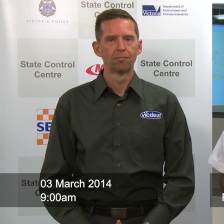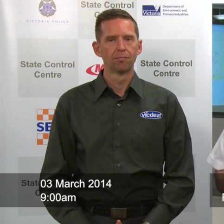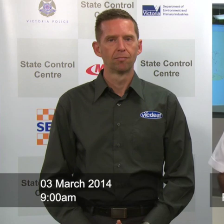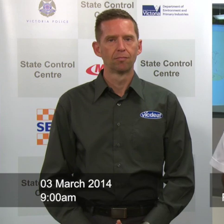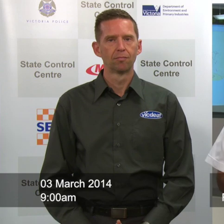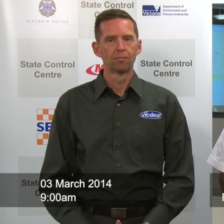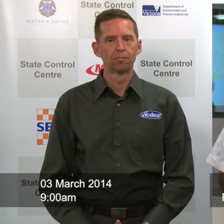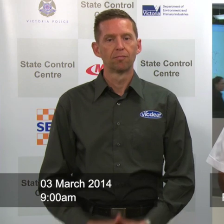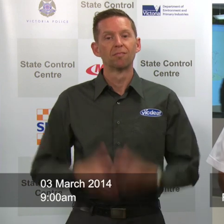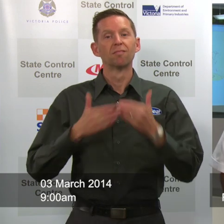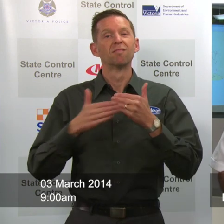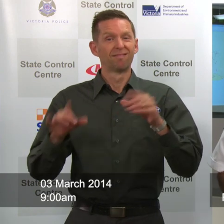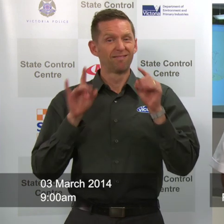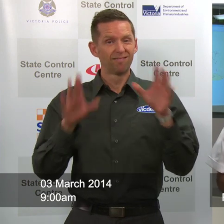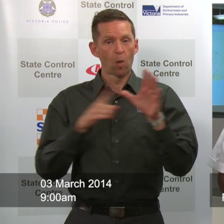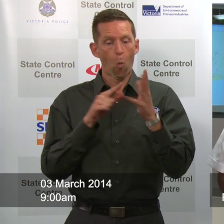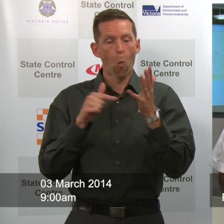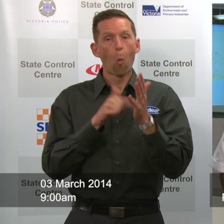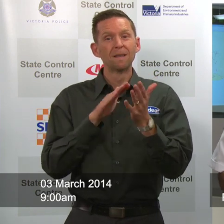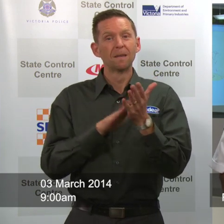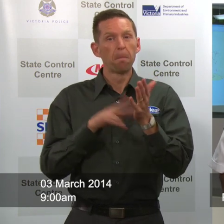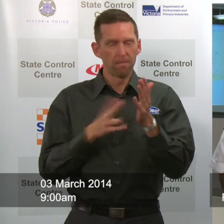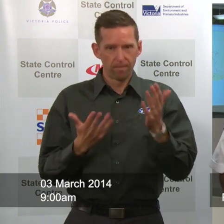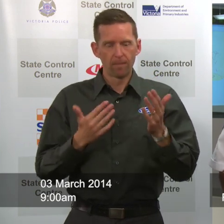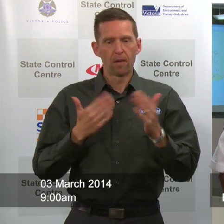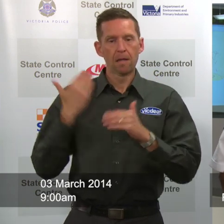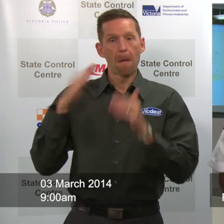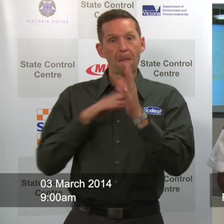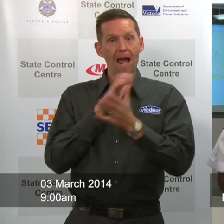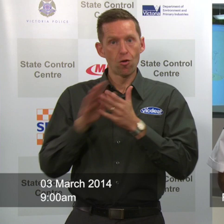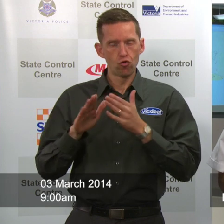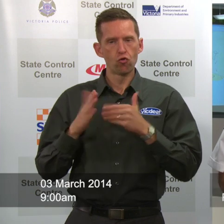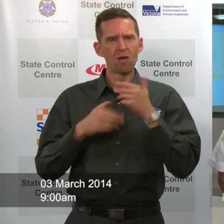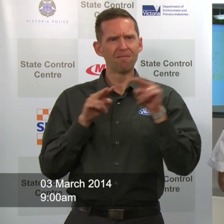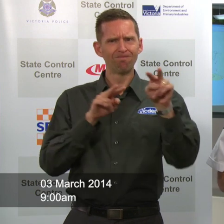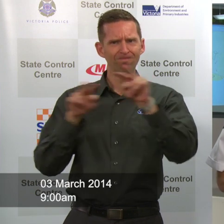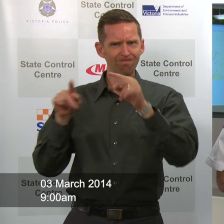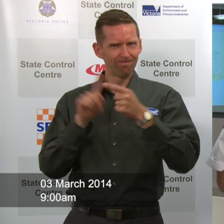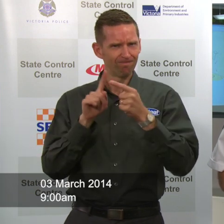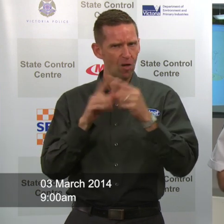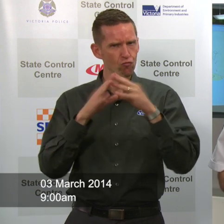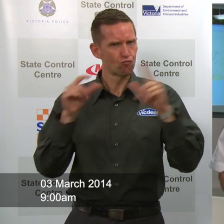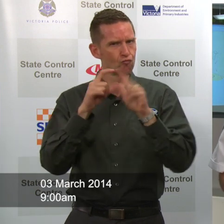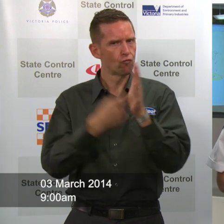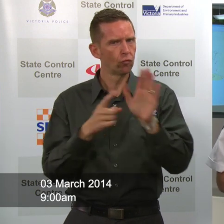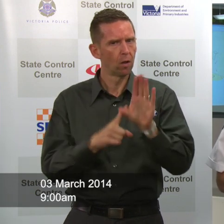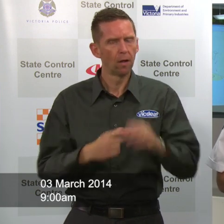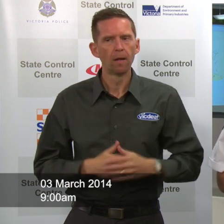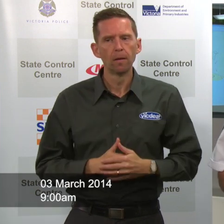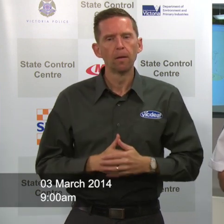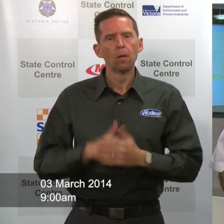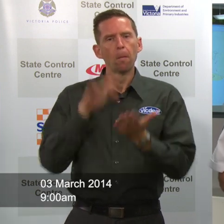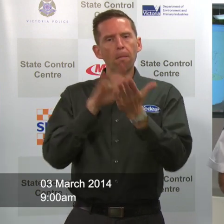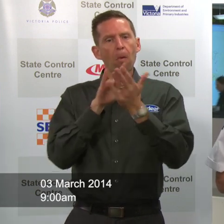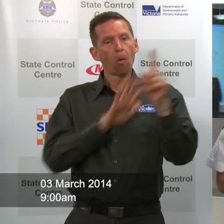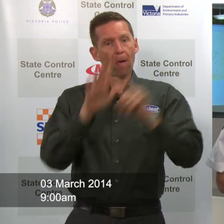We've now moved into autumn so we started March and it's interesting to watch how dry it still is across Victoria. Central Victoria, Western Victoria is